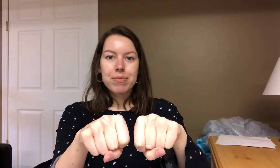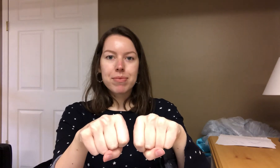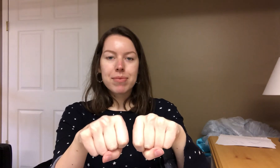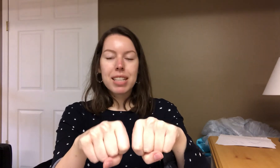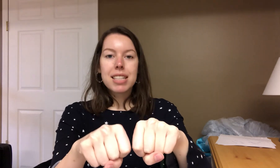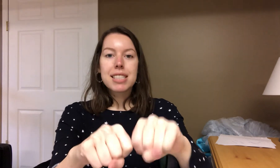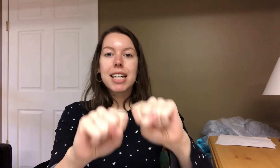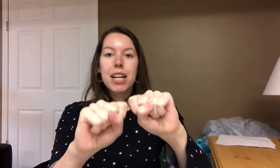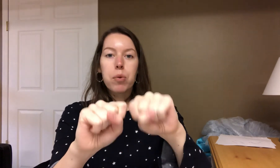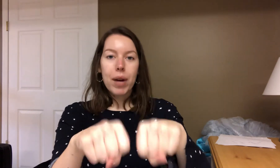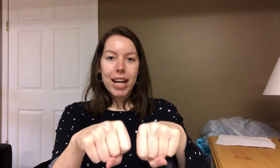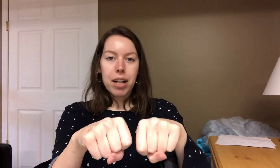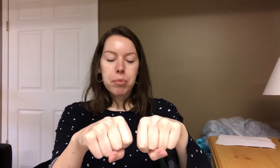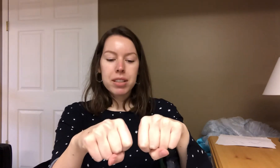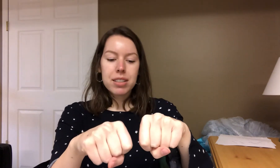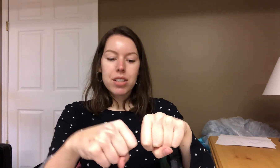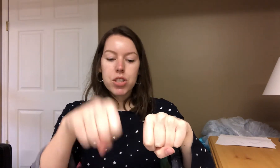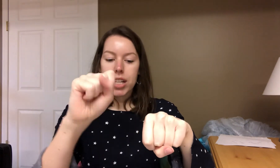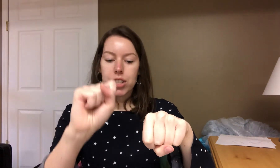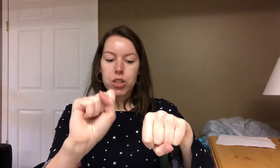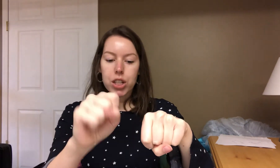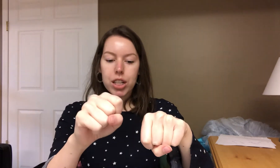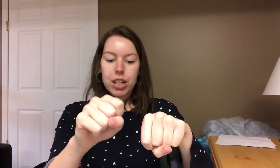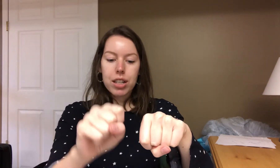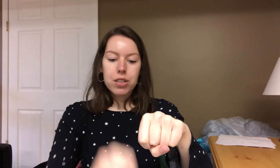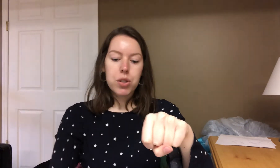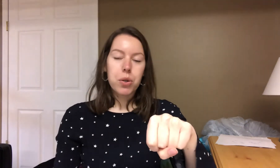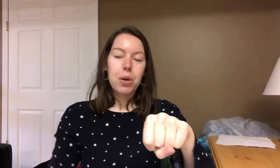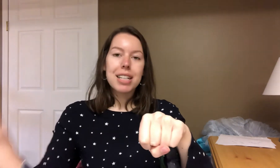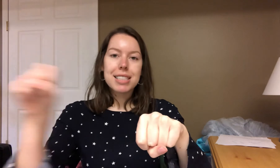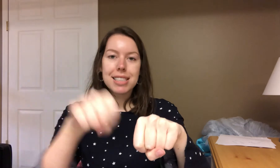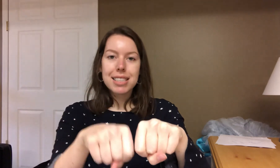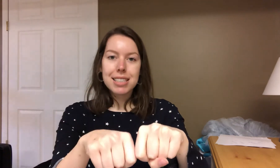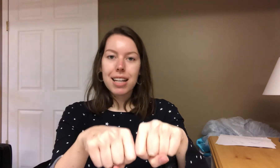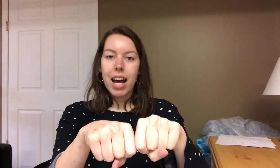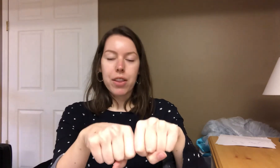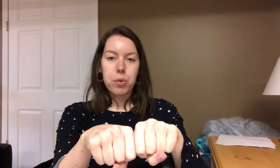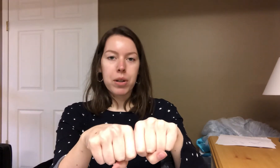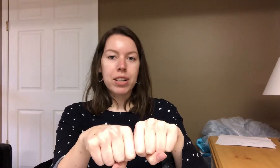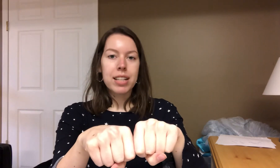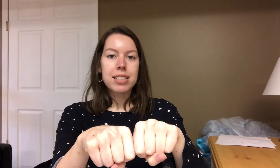Say ram. Change ur to ss and the word is.